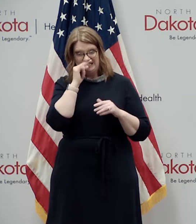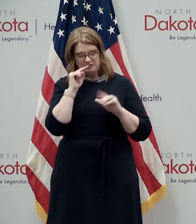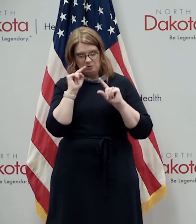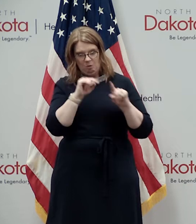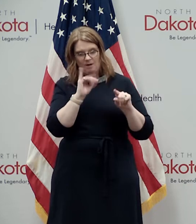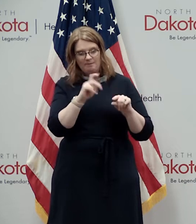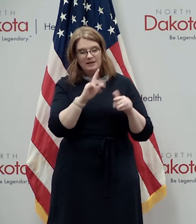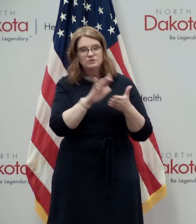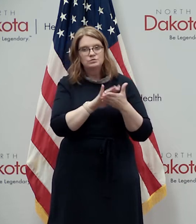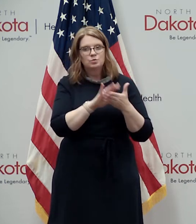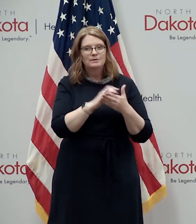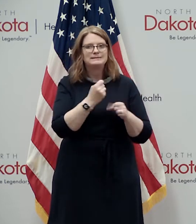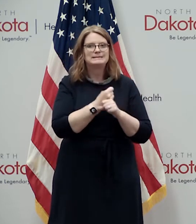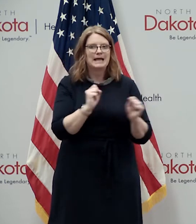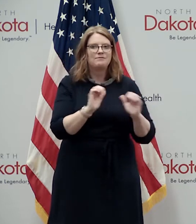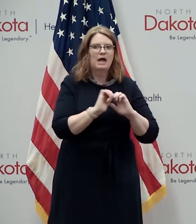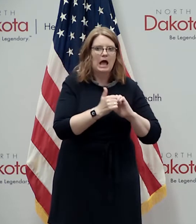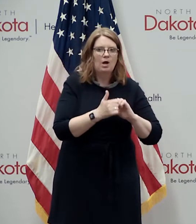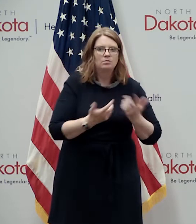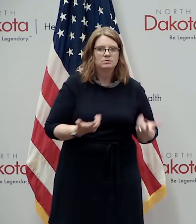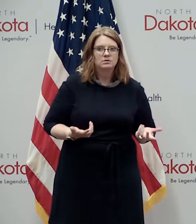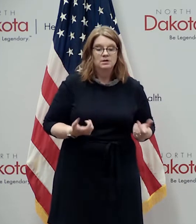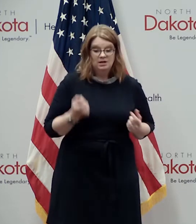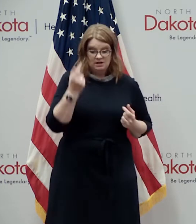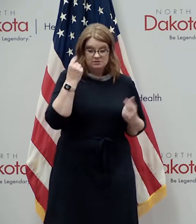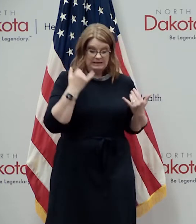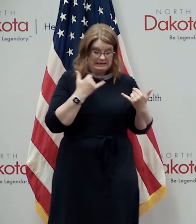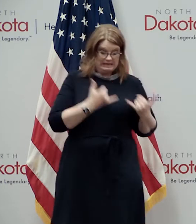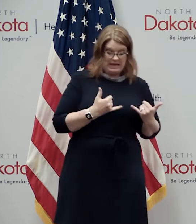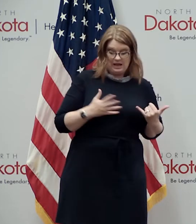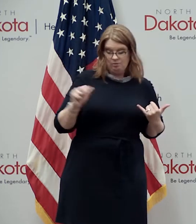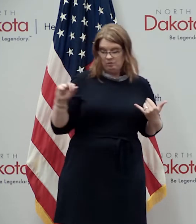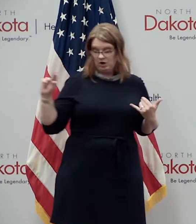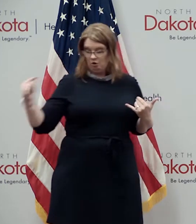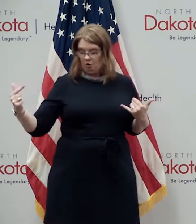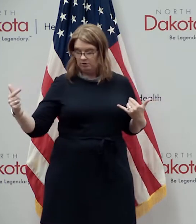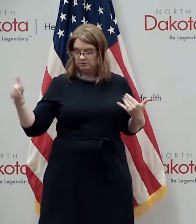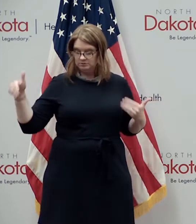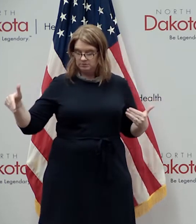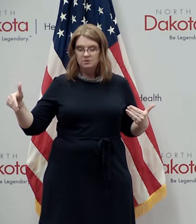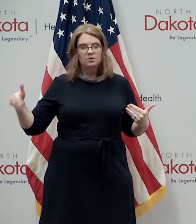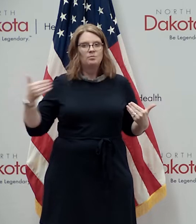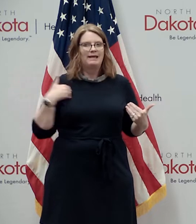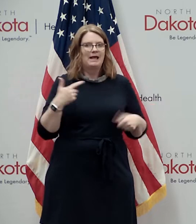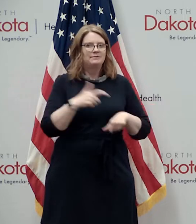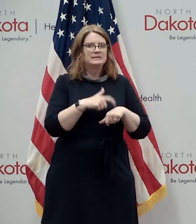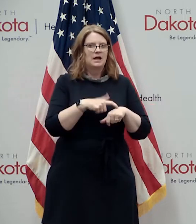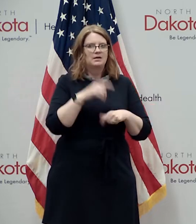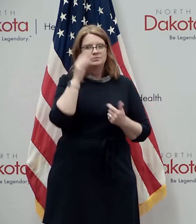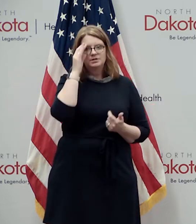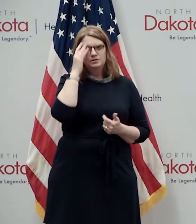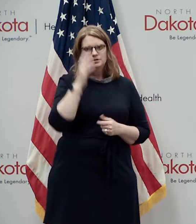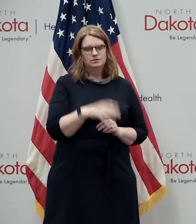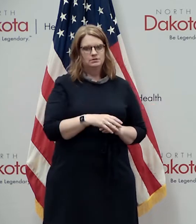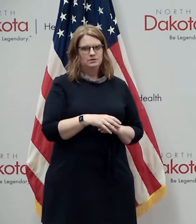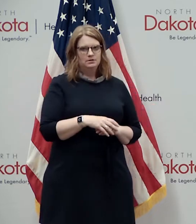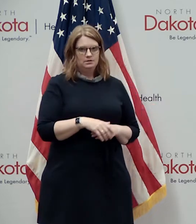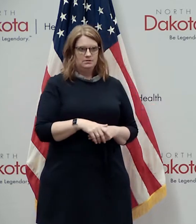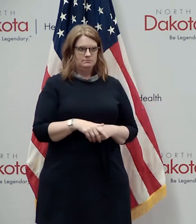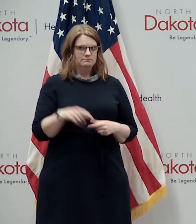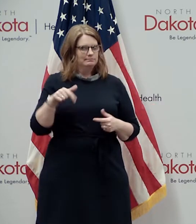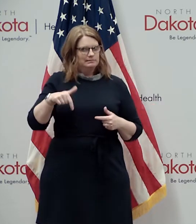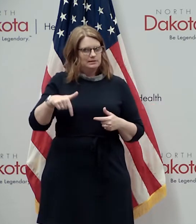so there's uh and and we've got some time between now and august to do that so compared to some of the other fire drills we've been running through this one